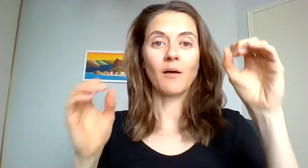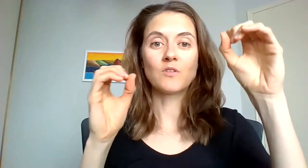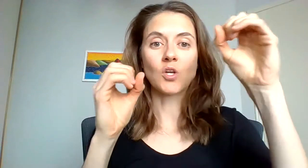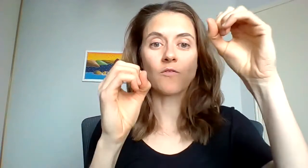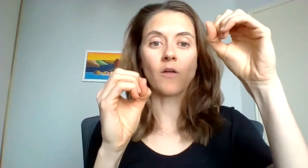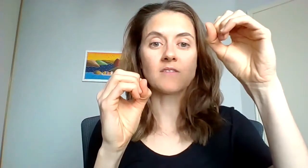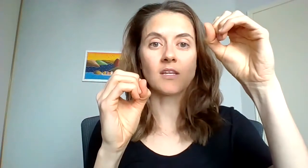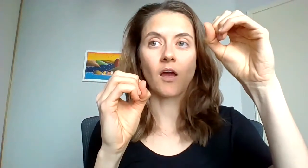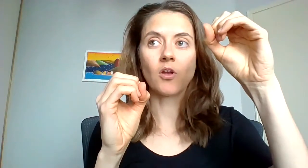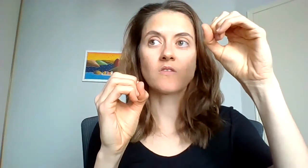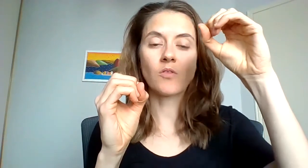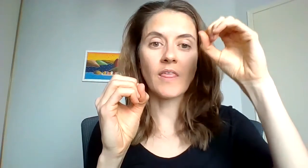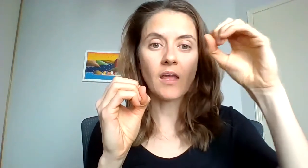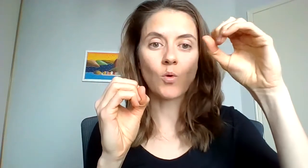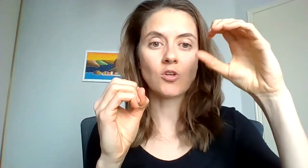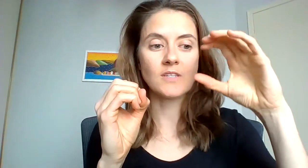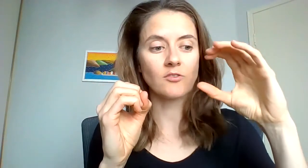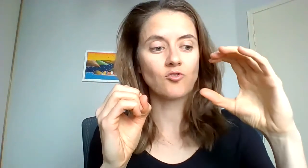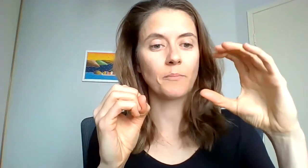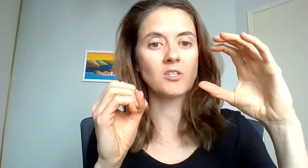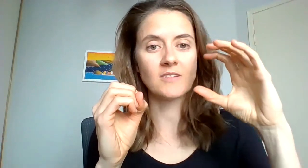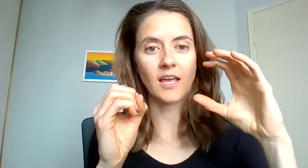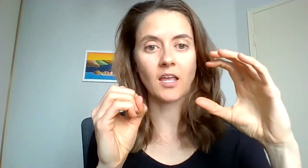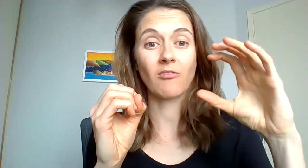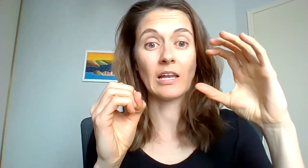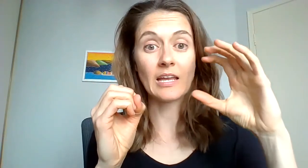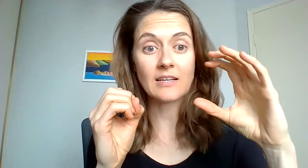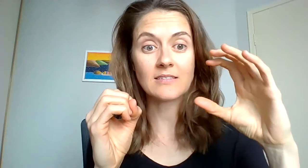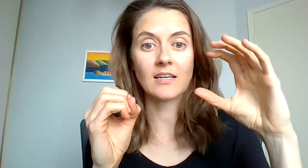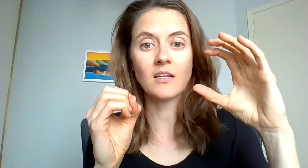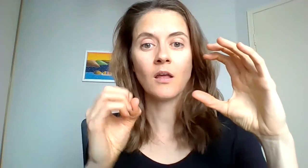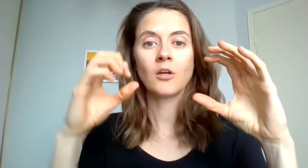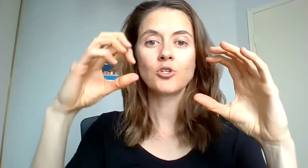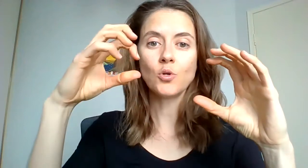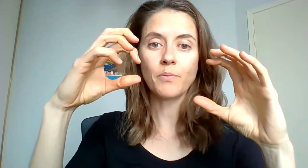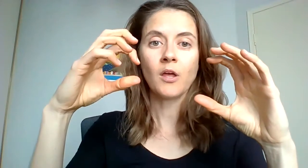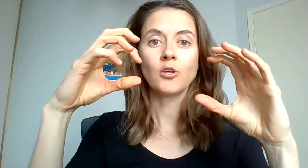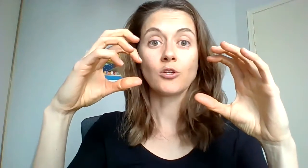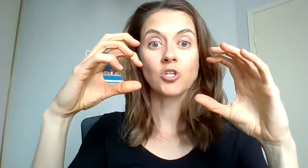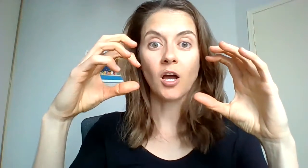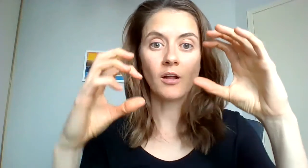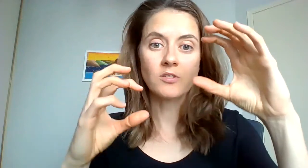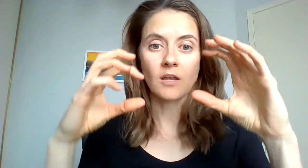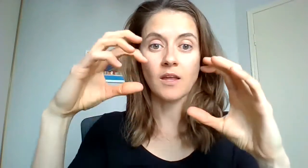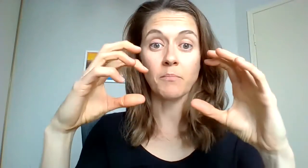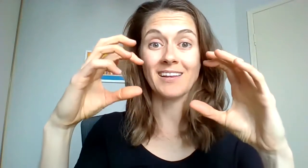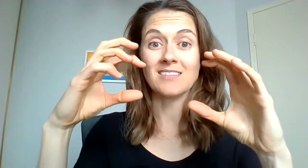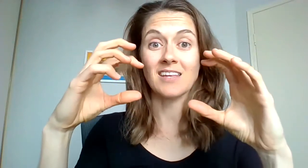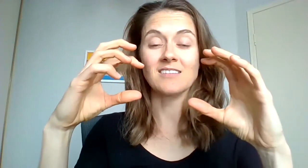So we've got this scenario, so then when you start to drop into this anger and release it, your child can then balance things